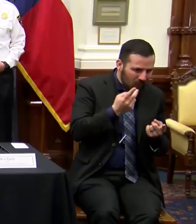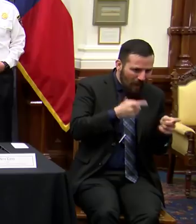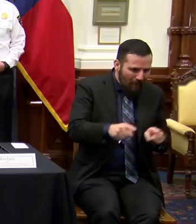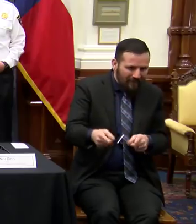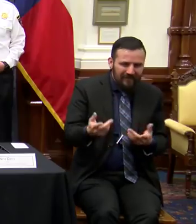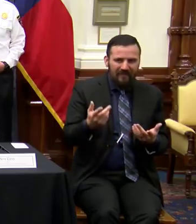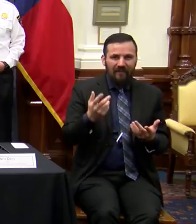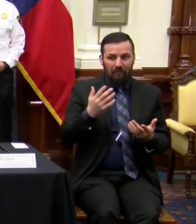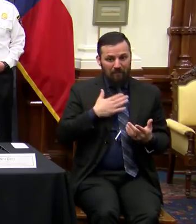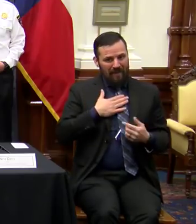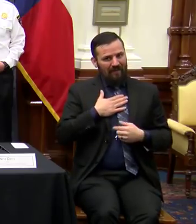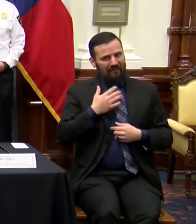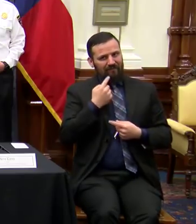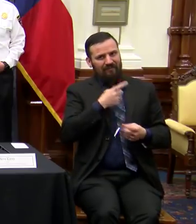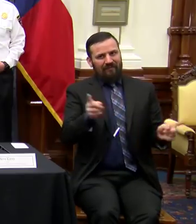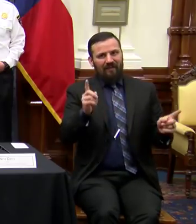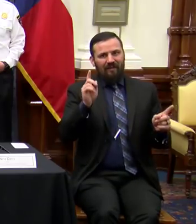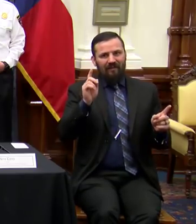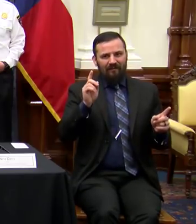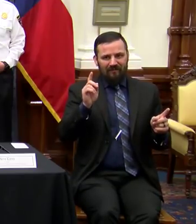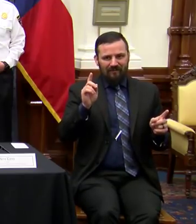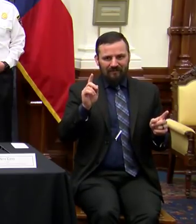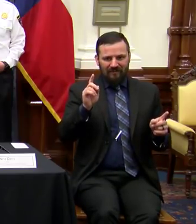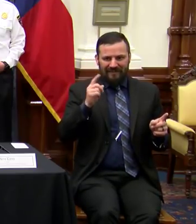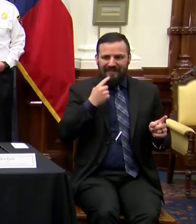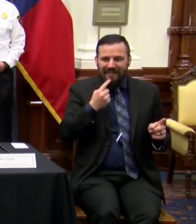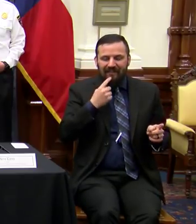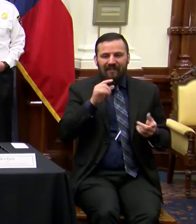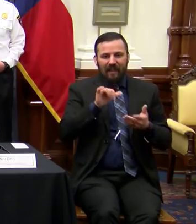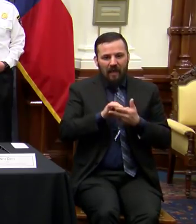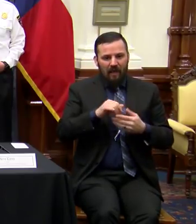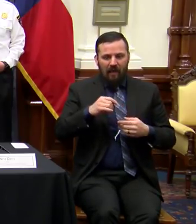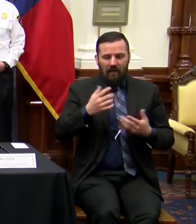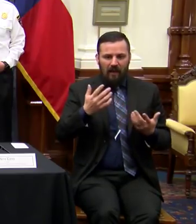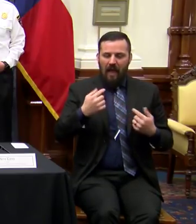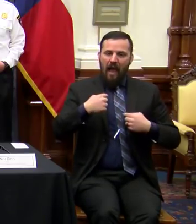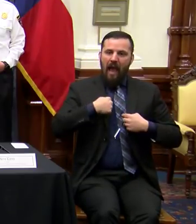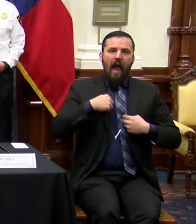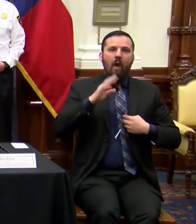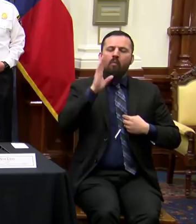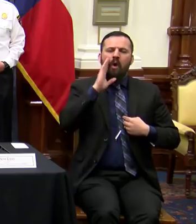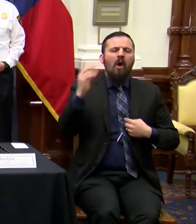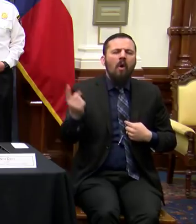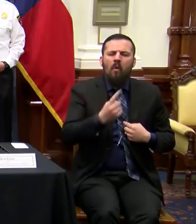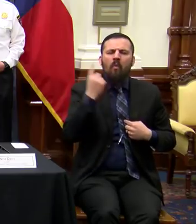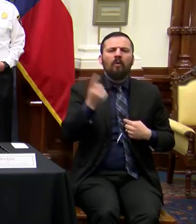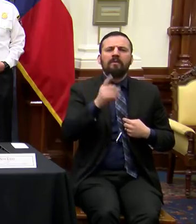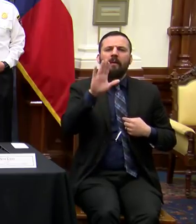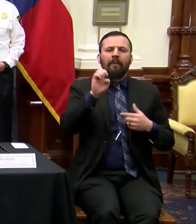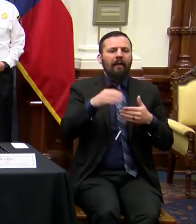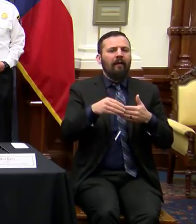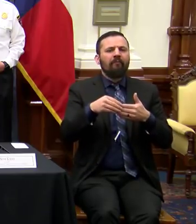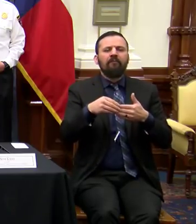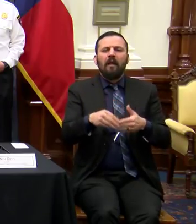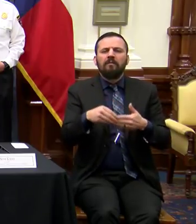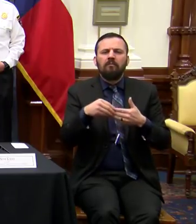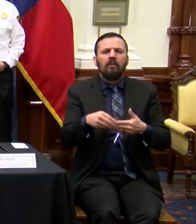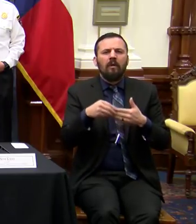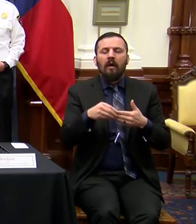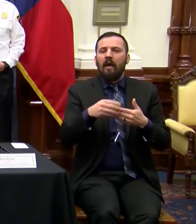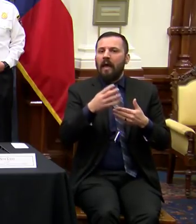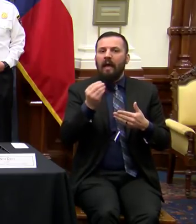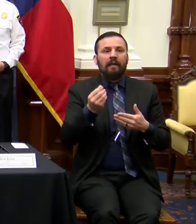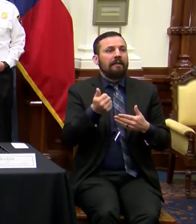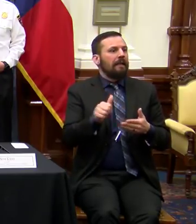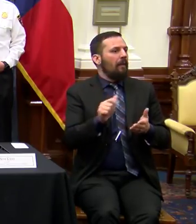said, as I've said before, I will always remain flexible and, on a moment's notice, be able to